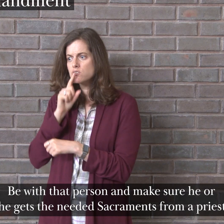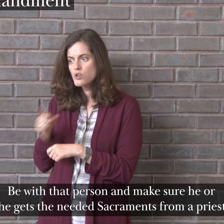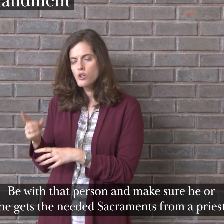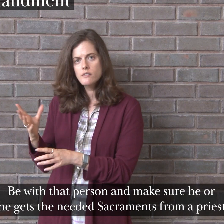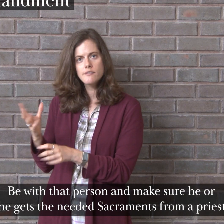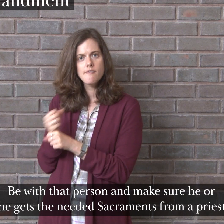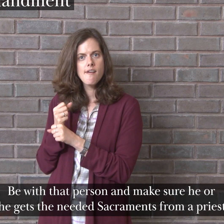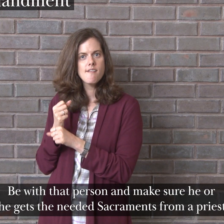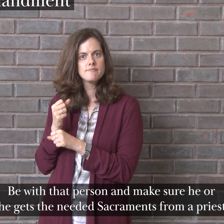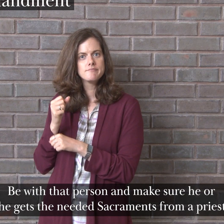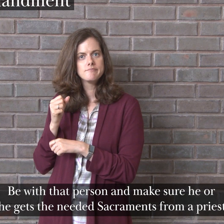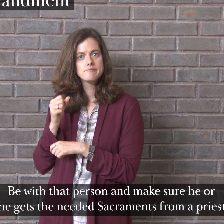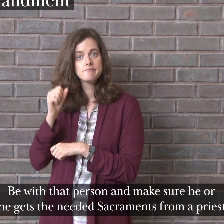sacraments from a priest.